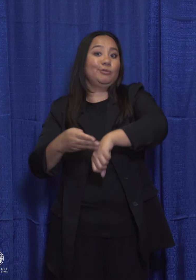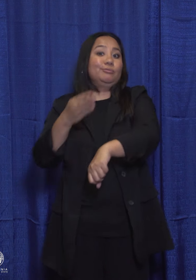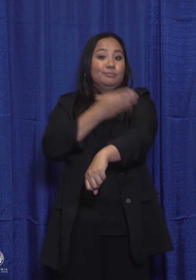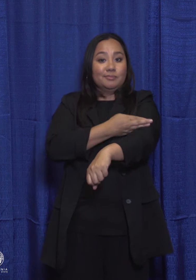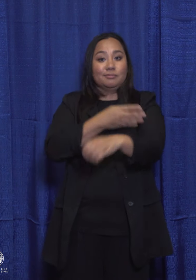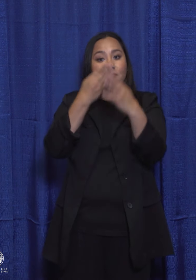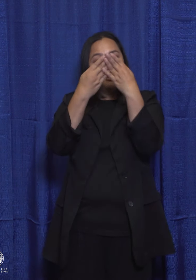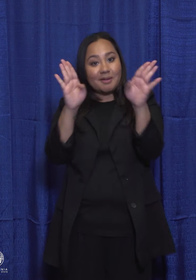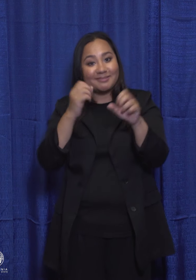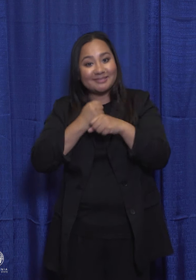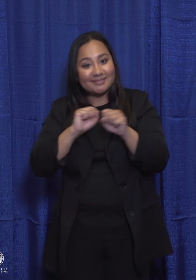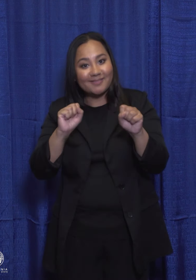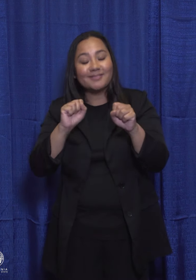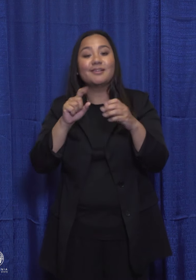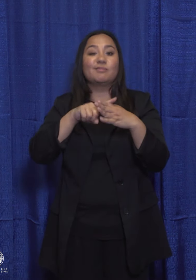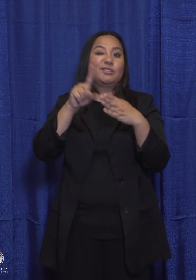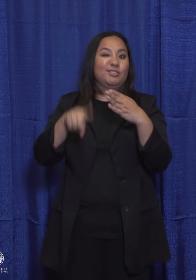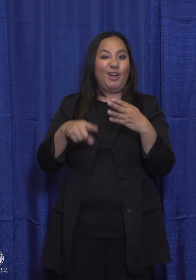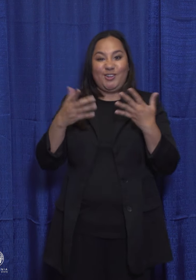resulting in taxpayer savings.